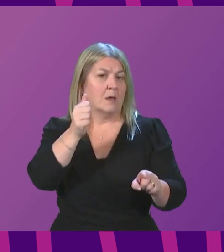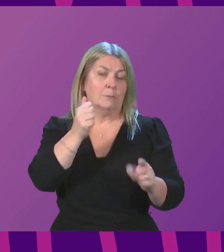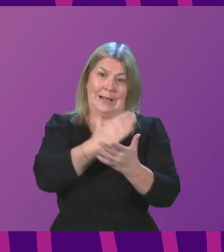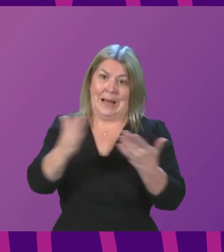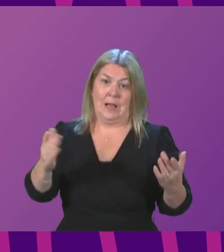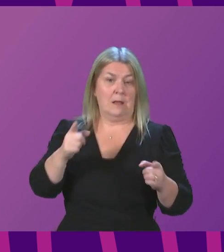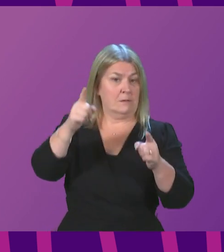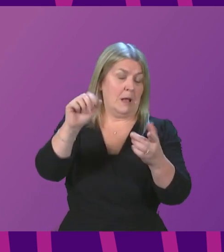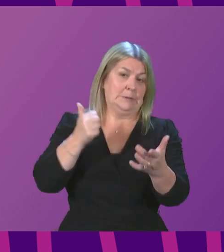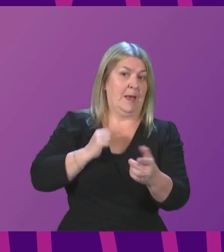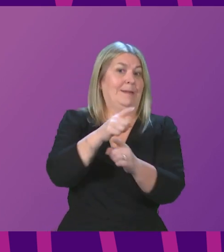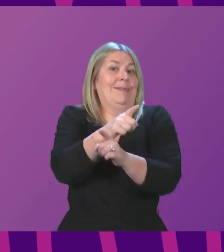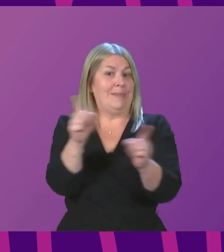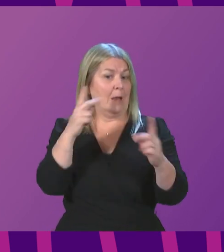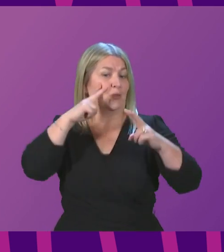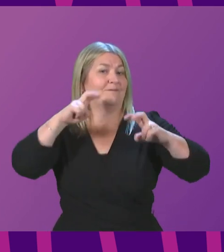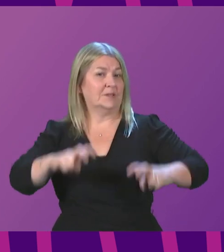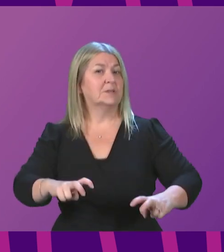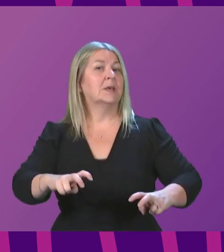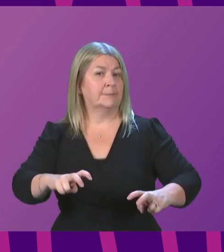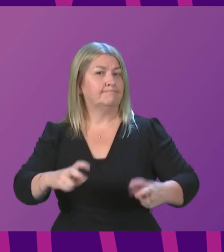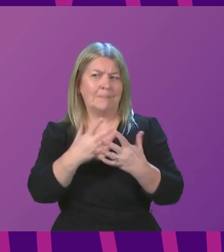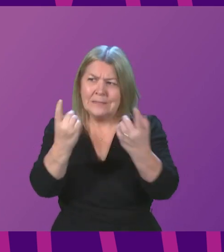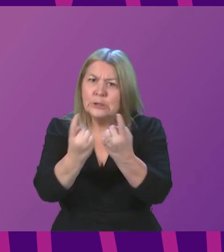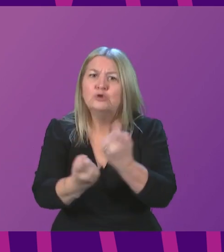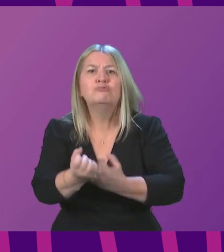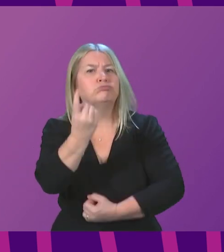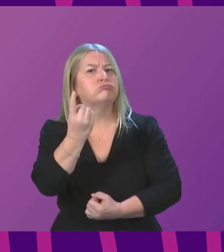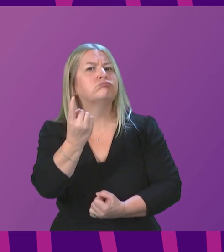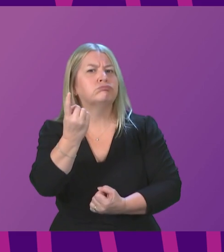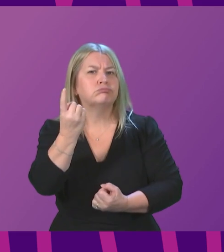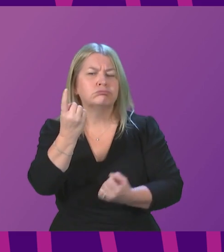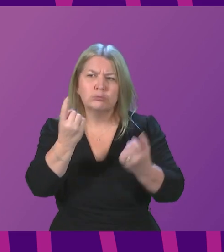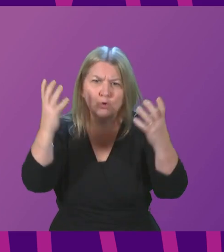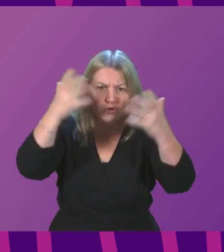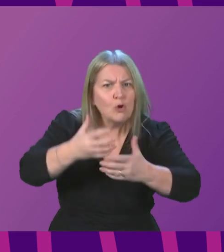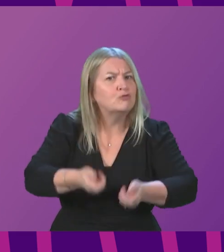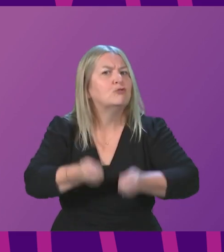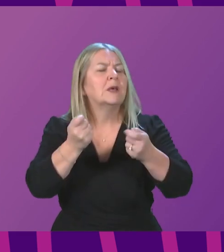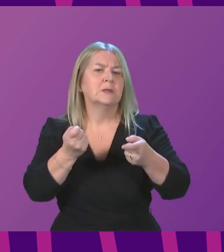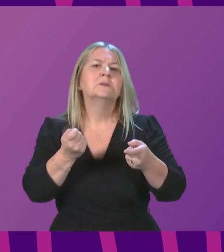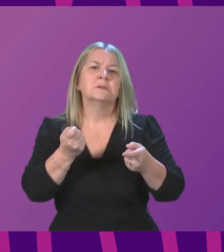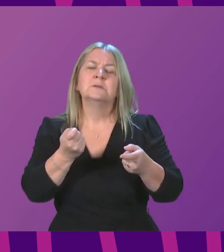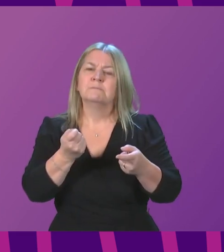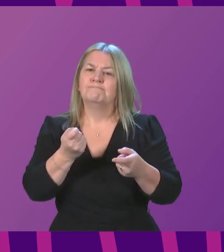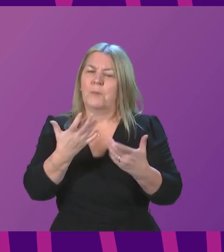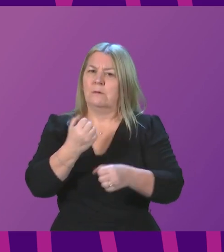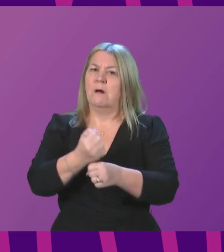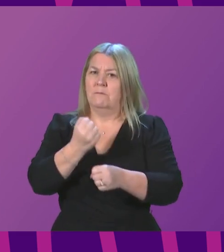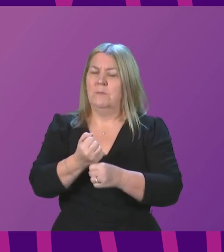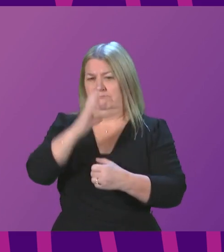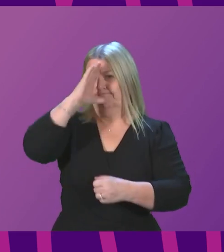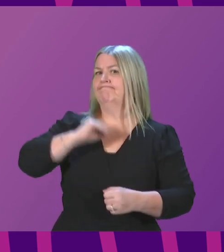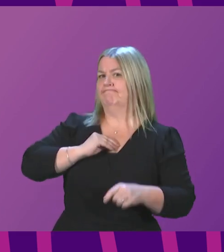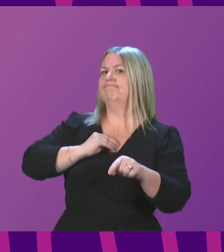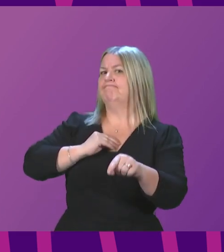properly consider and investigate any issues that have been raised, and the Scottish Government has been advised that the Board has thoroughly